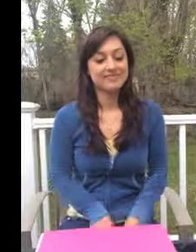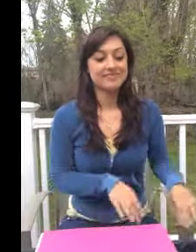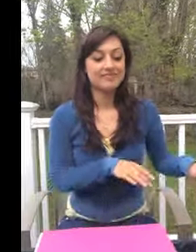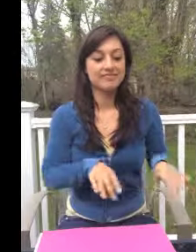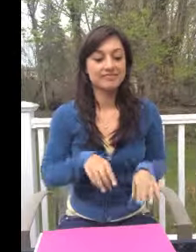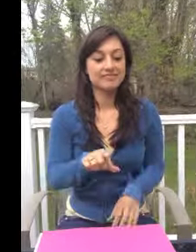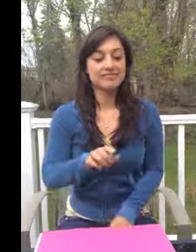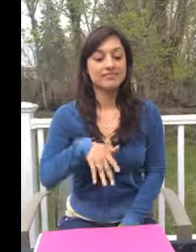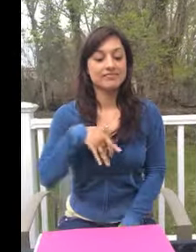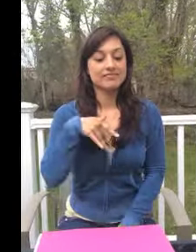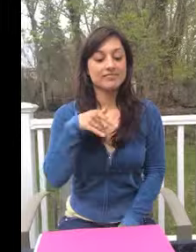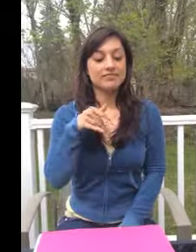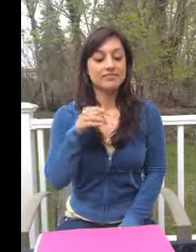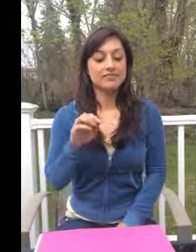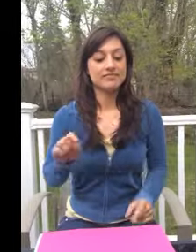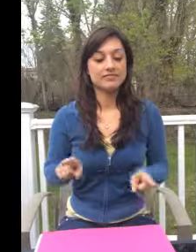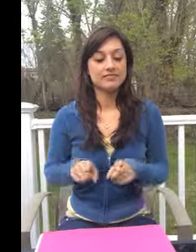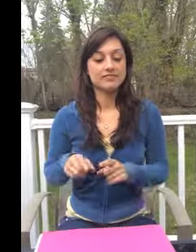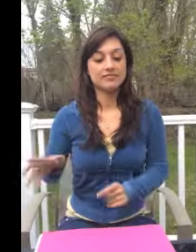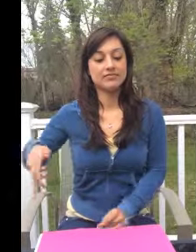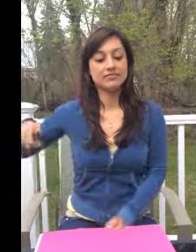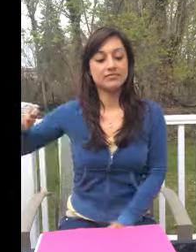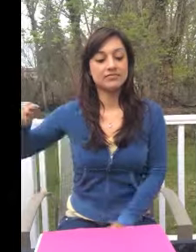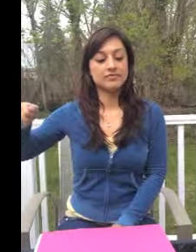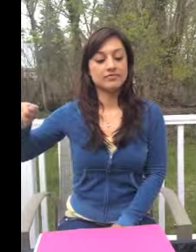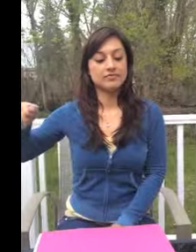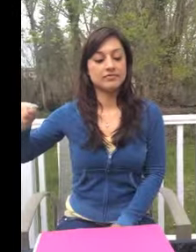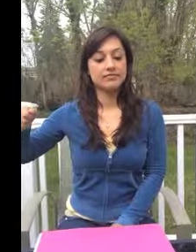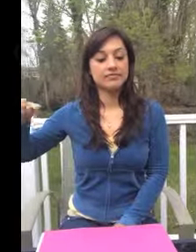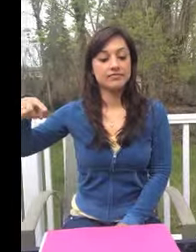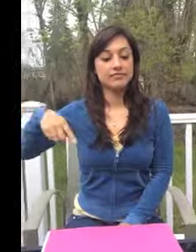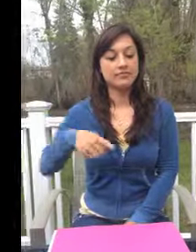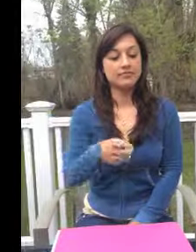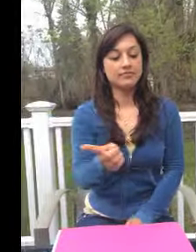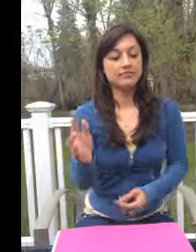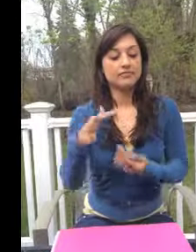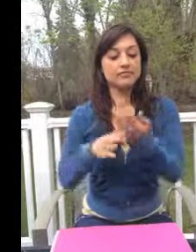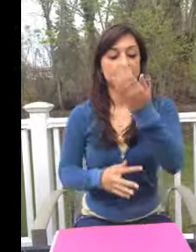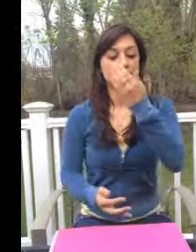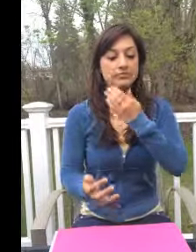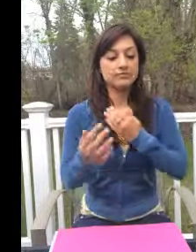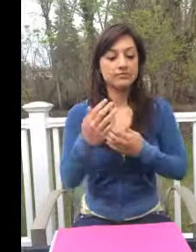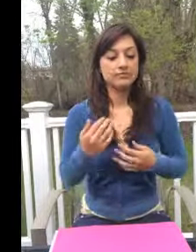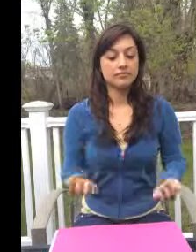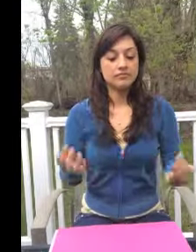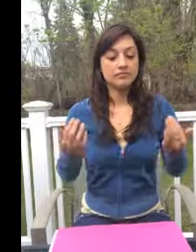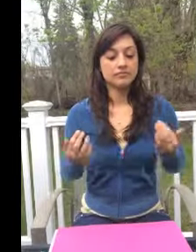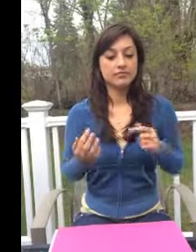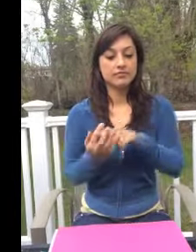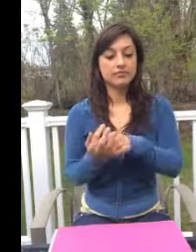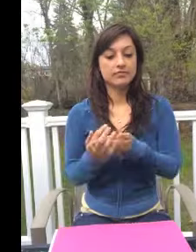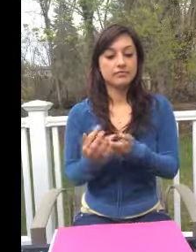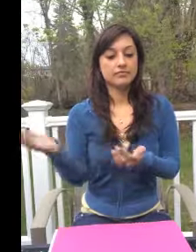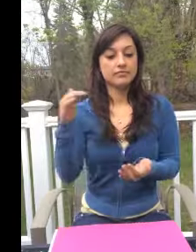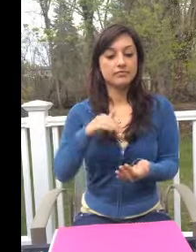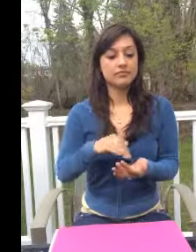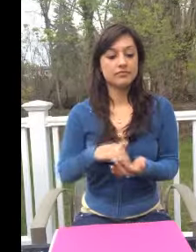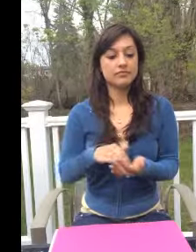Do you ever feel like a plastic bag, drifting through the wind, wanting to start again?